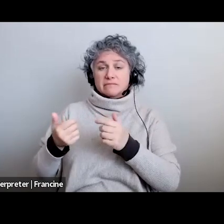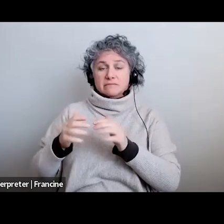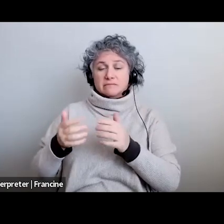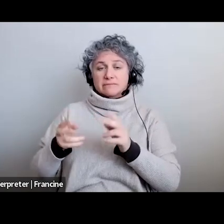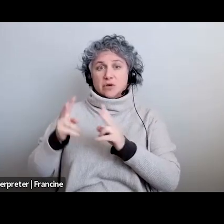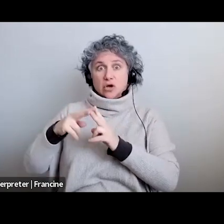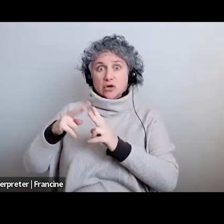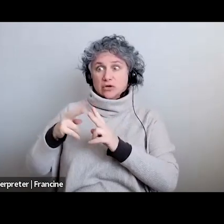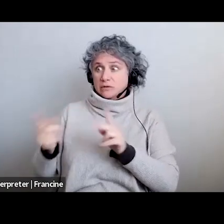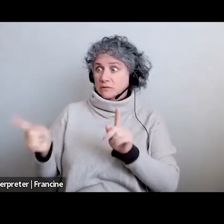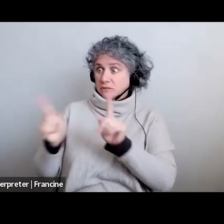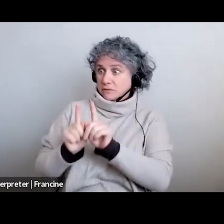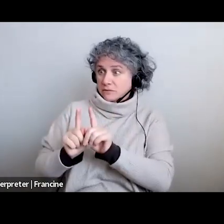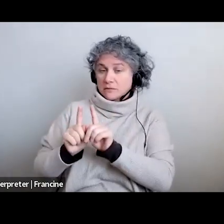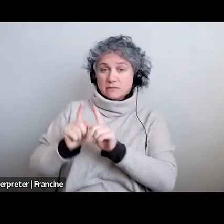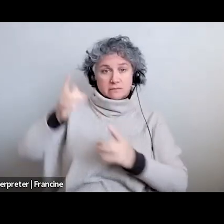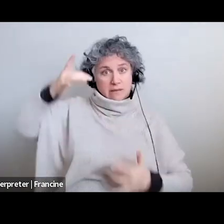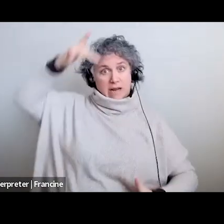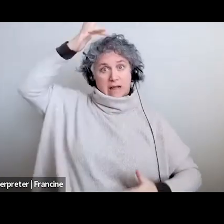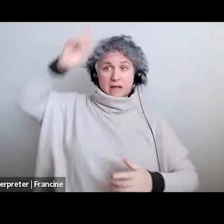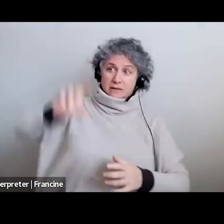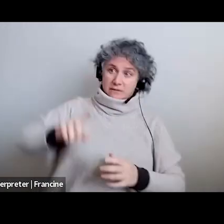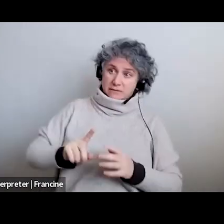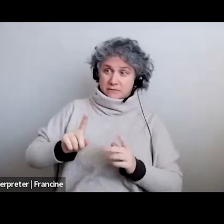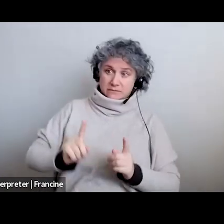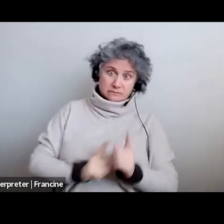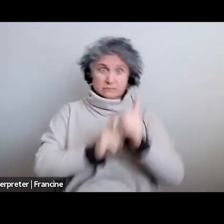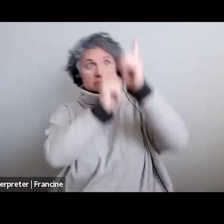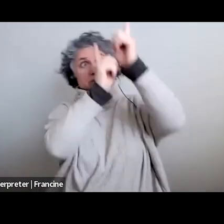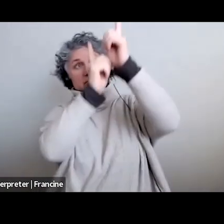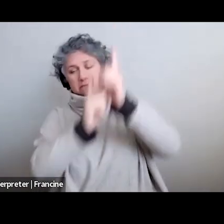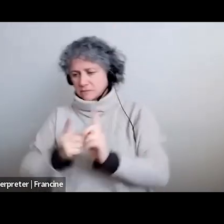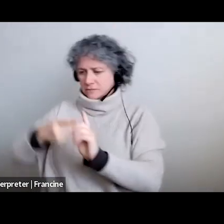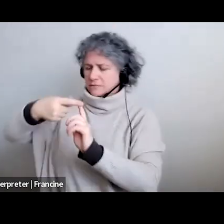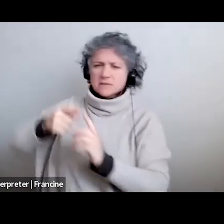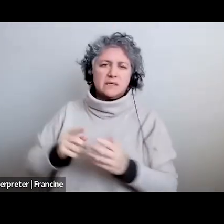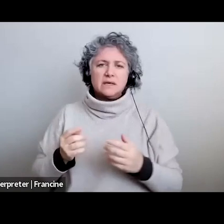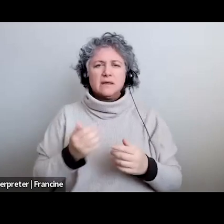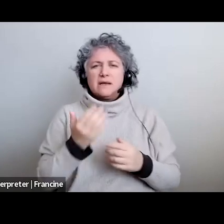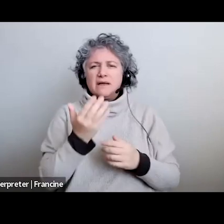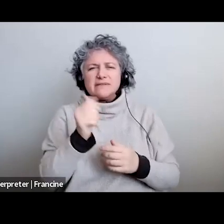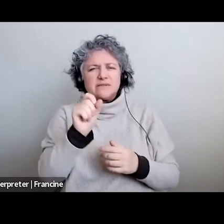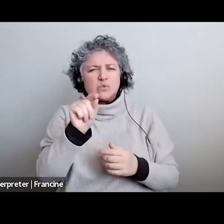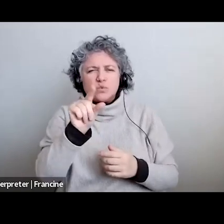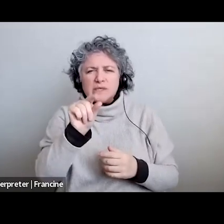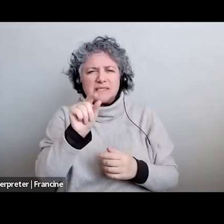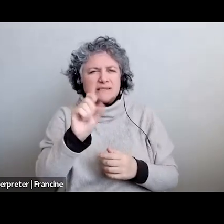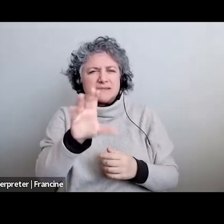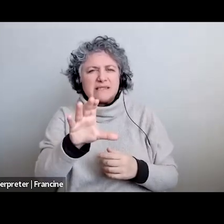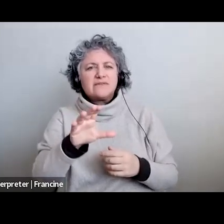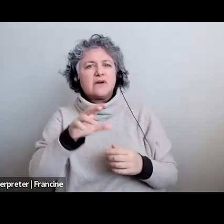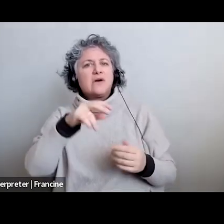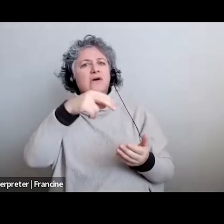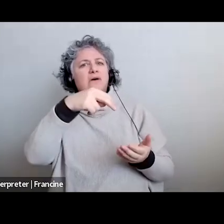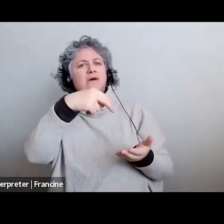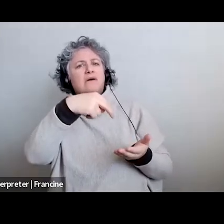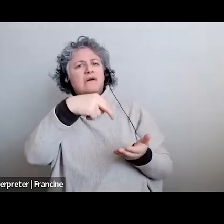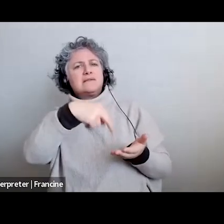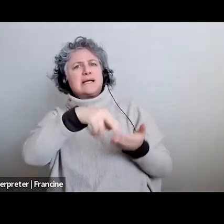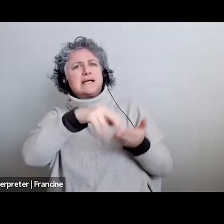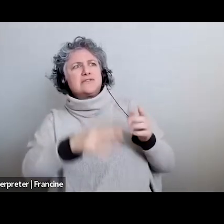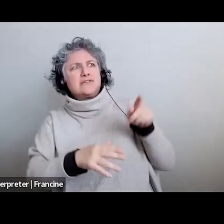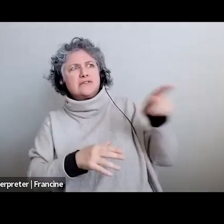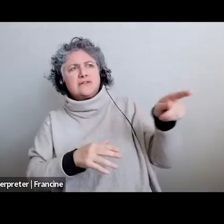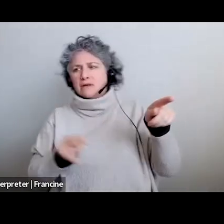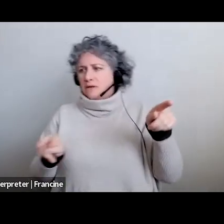we just need a little bit of it like you know 15 20 seconds even is enough just enough for the choreographer to see oh they're really good at that particular